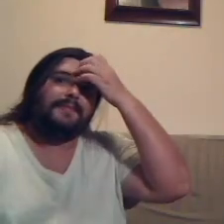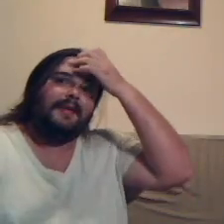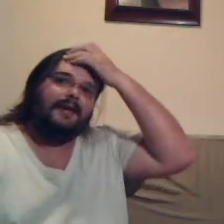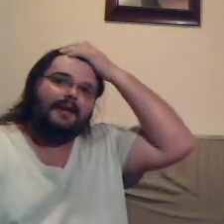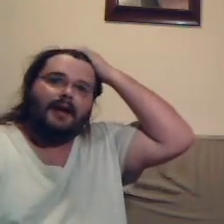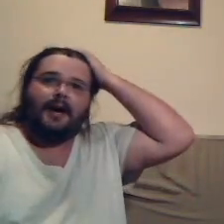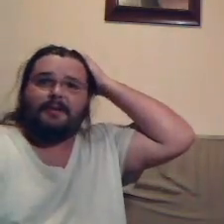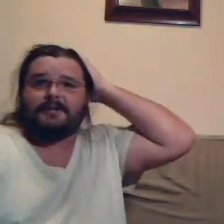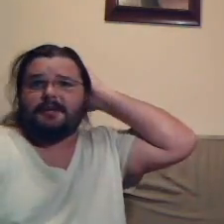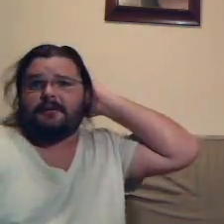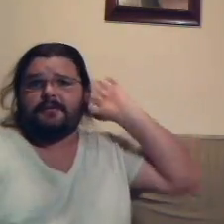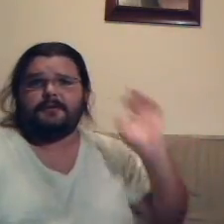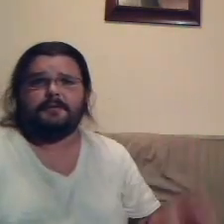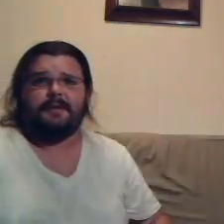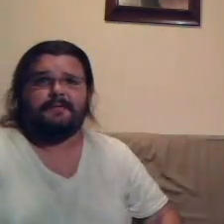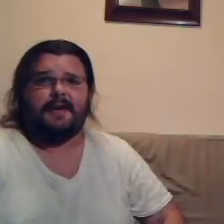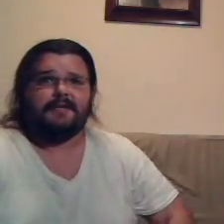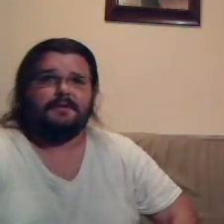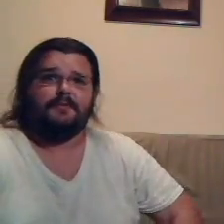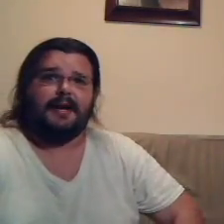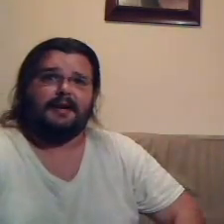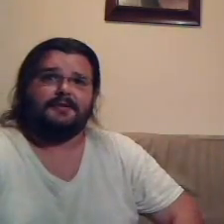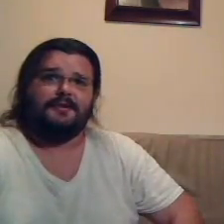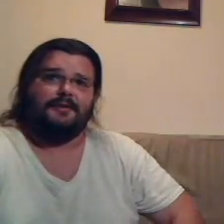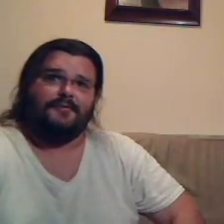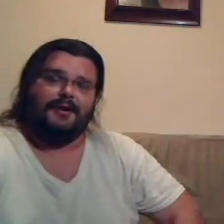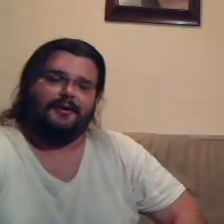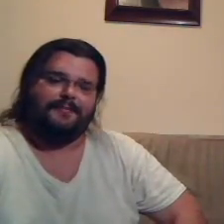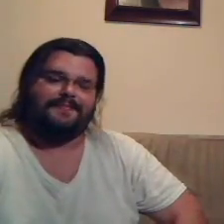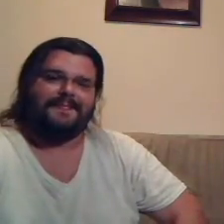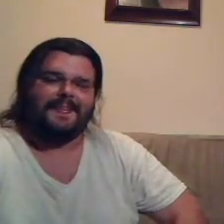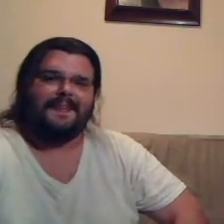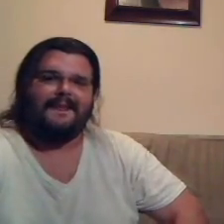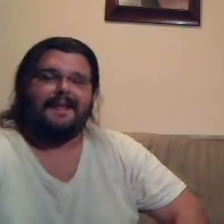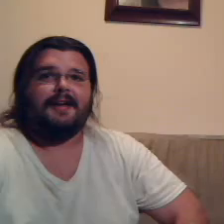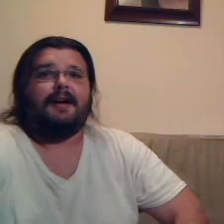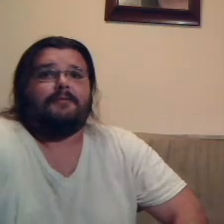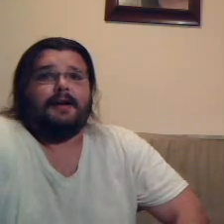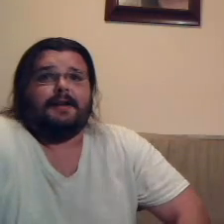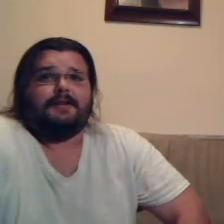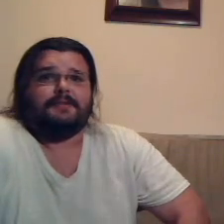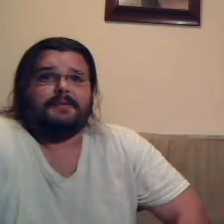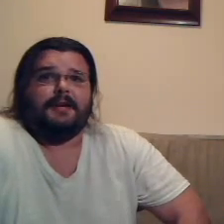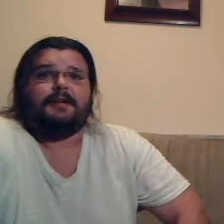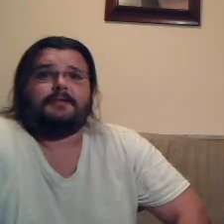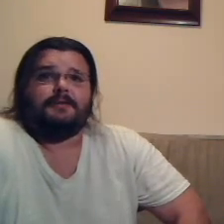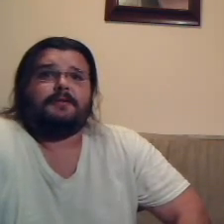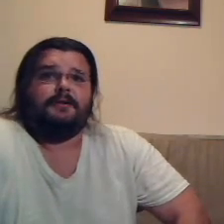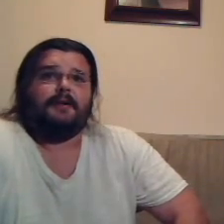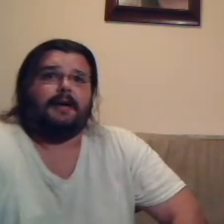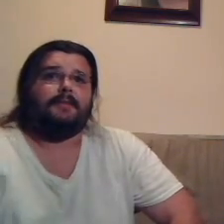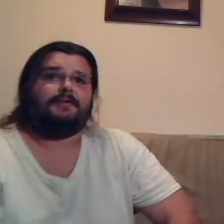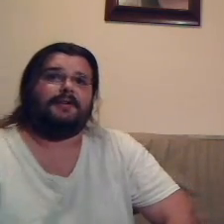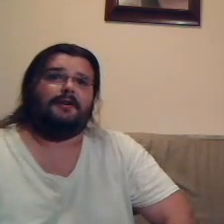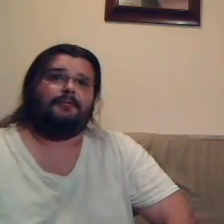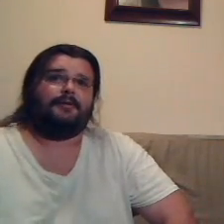Well, I myself used to be a fast food manager and, well, I ran into some things, too. I had my share with